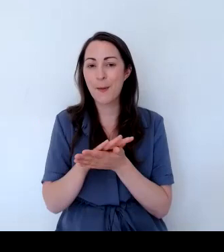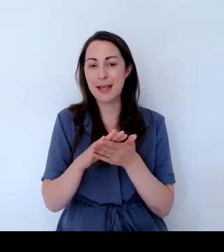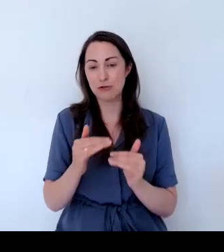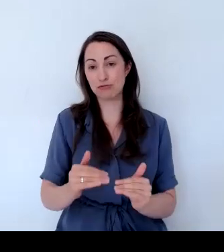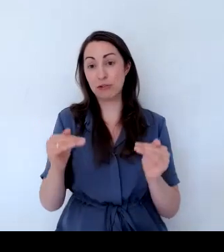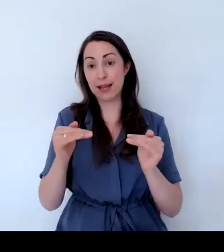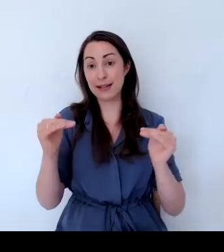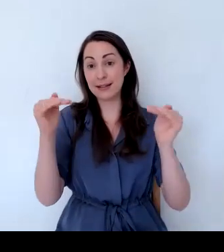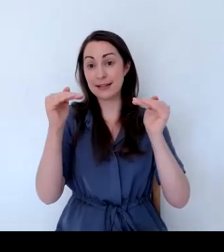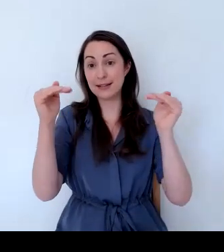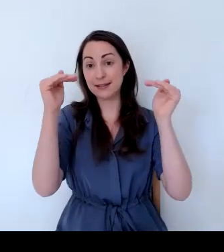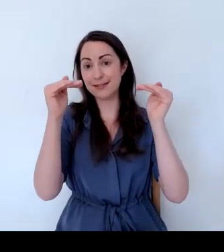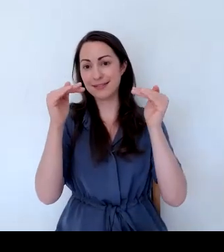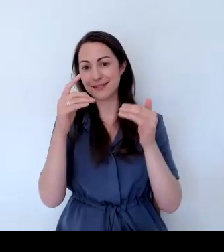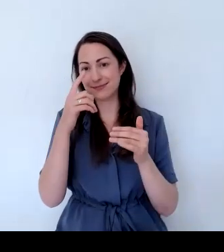to protect them.